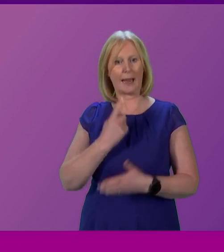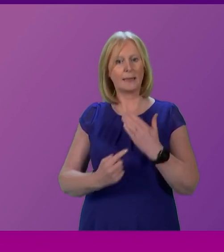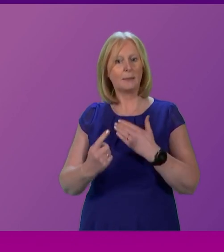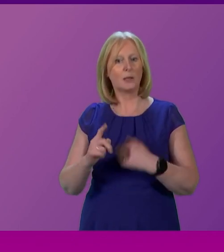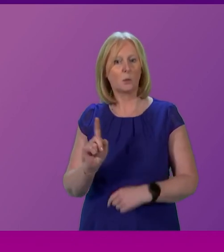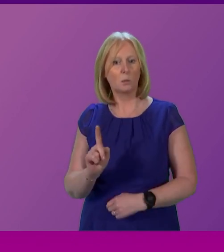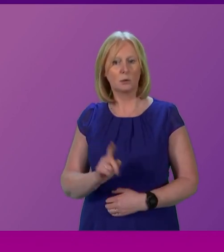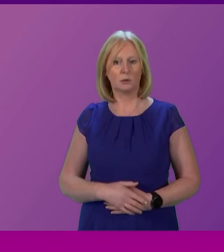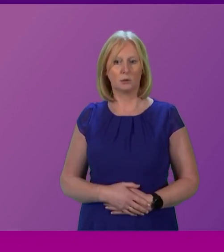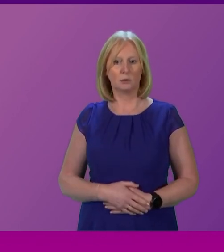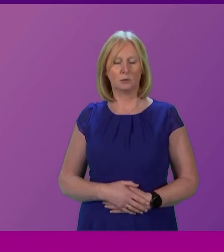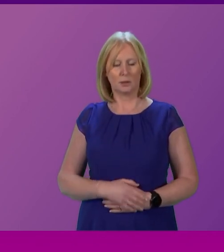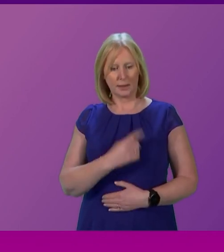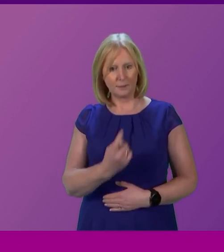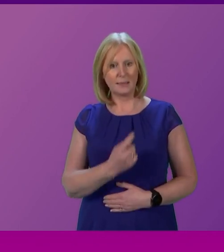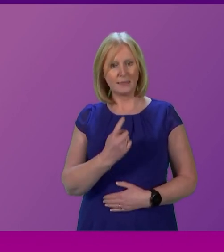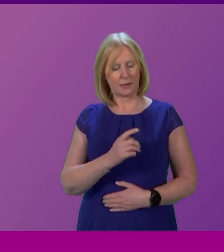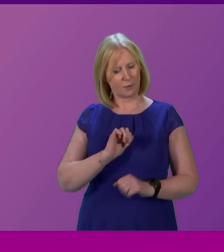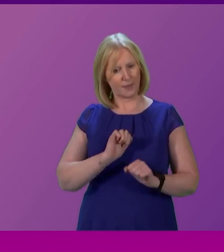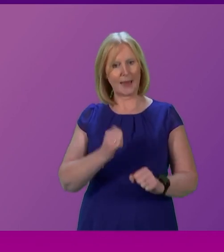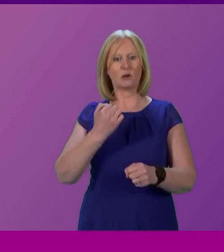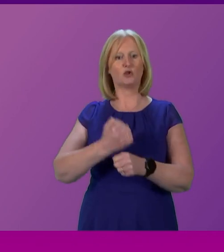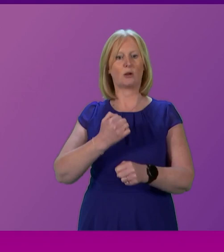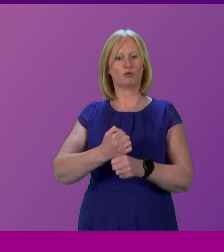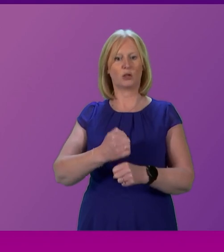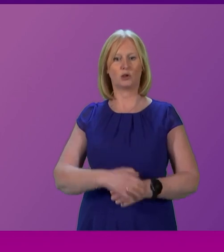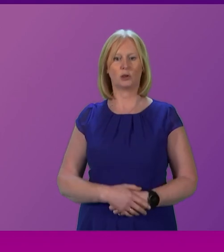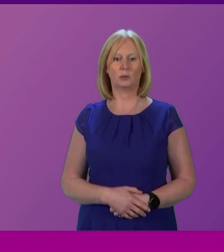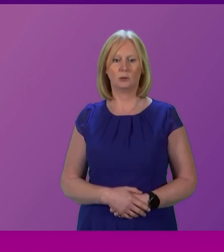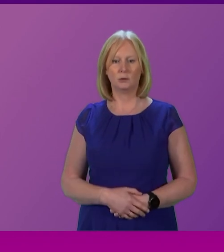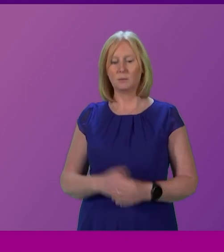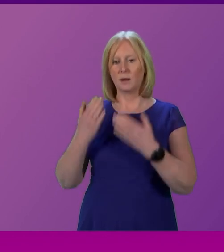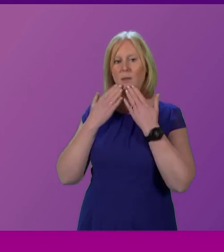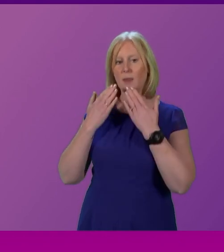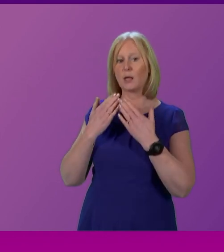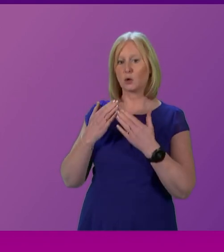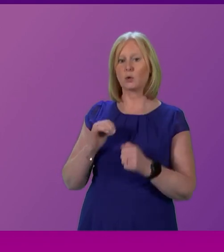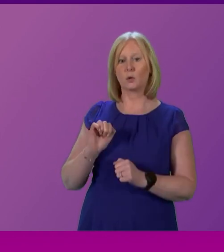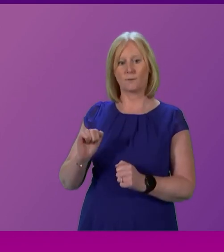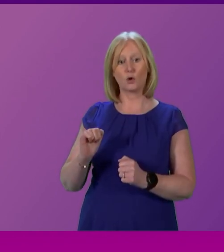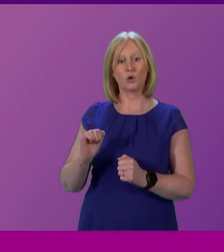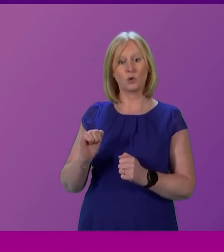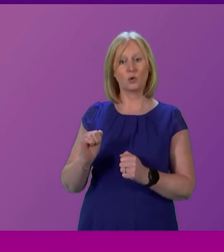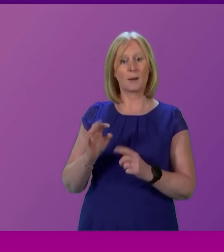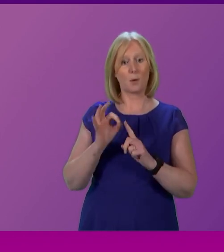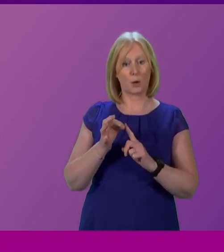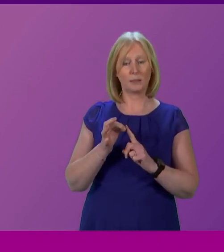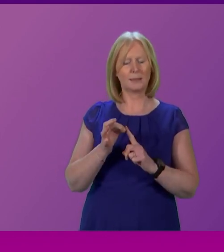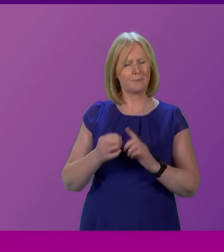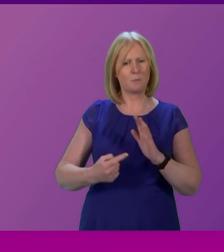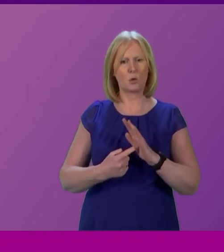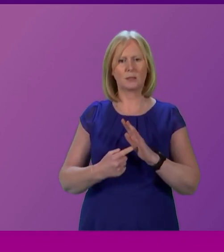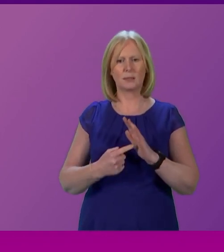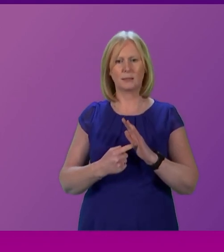them themselves are their own generation. Ross Greer. I thank Mr Barr for that intervention. It's a really important point. There are half a